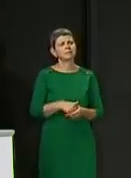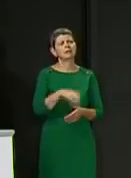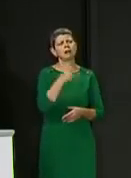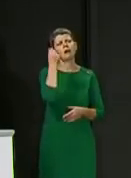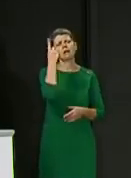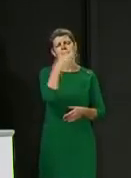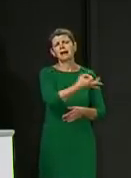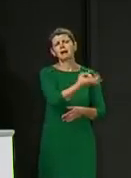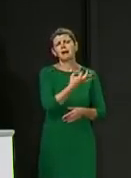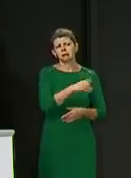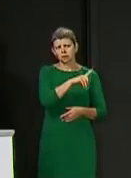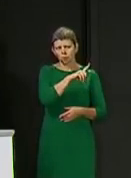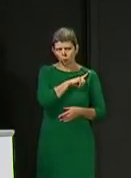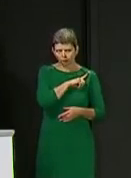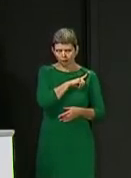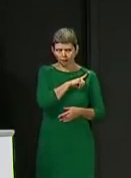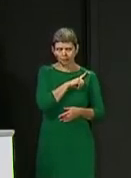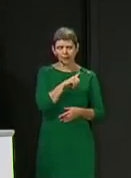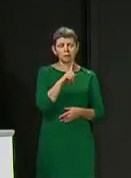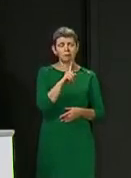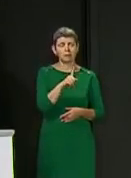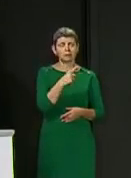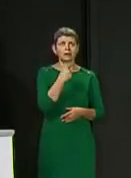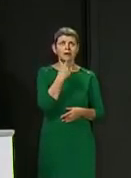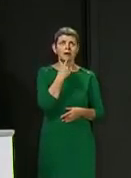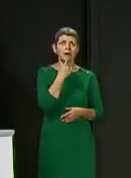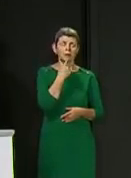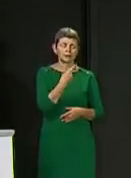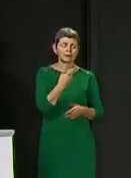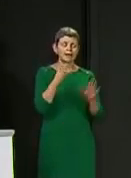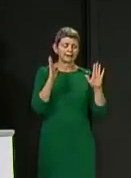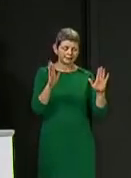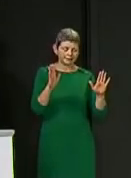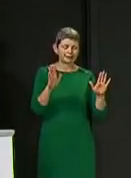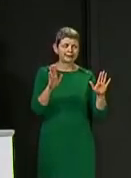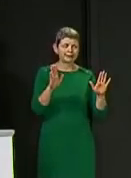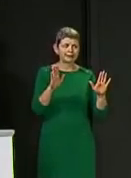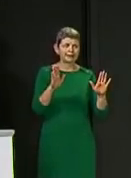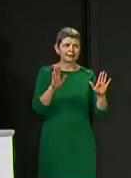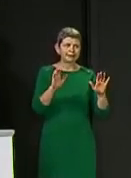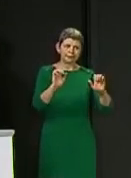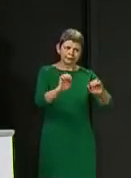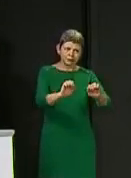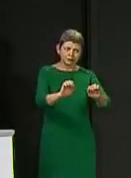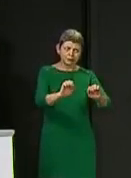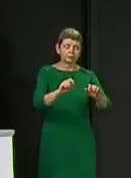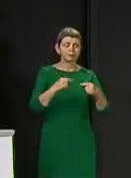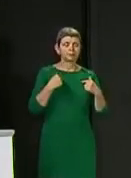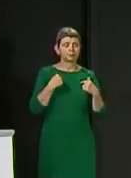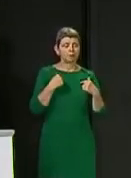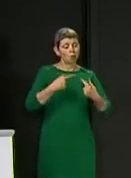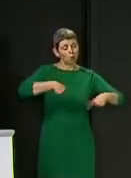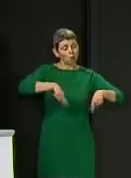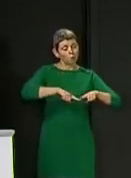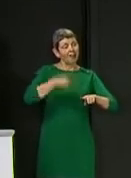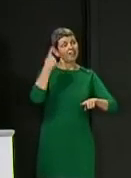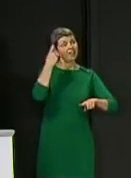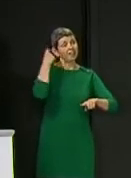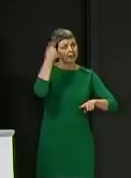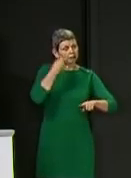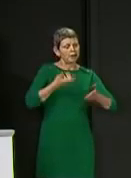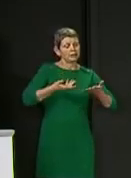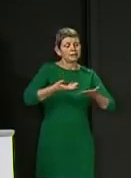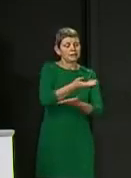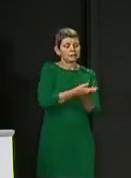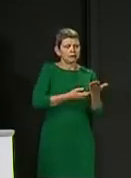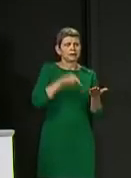I'm going to sort of insist on doing things in the right order so the reason we consider these things is so that these